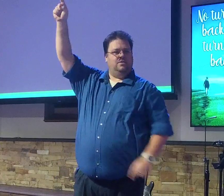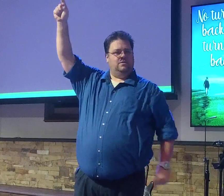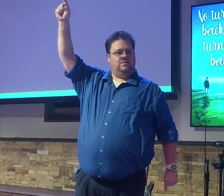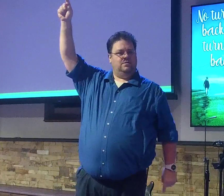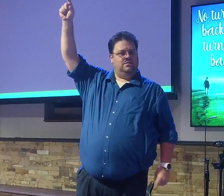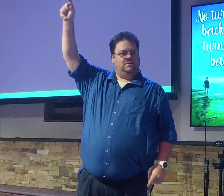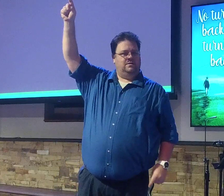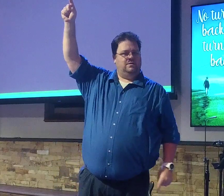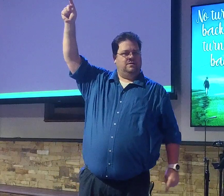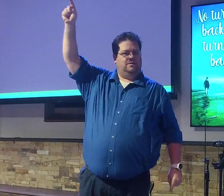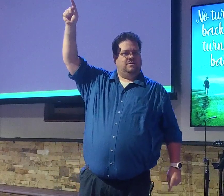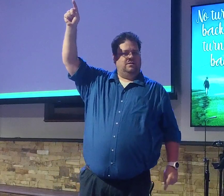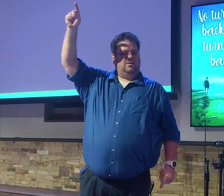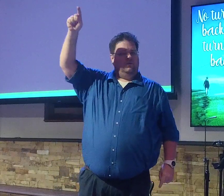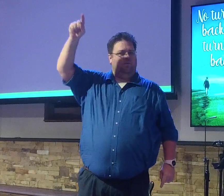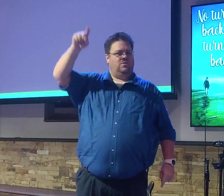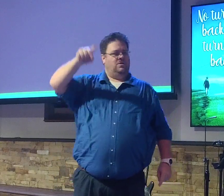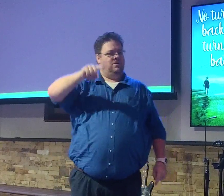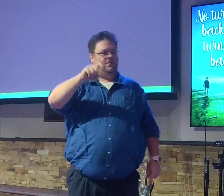It's a call to leave your comfort zone.